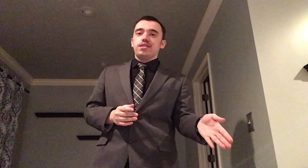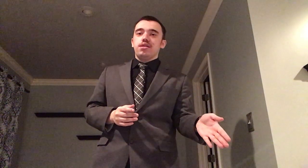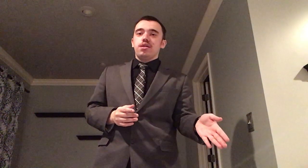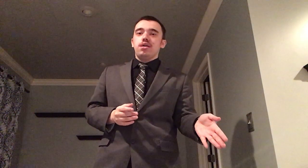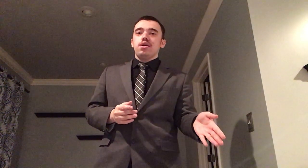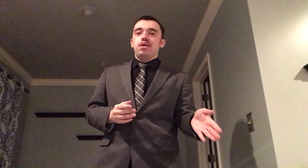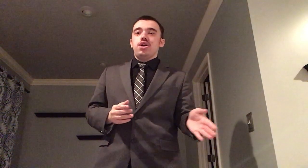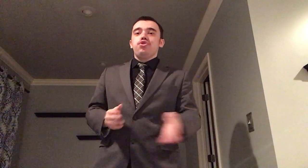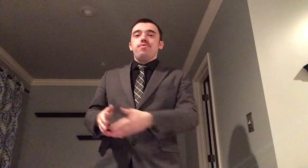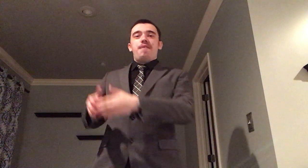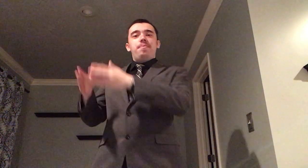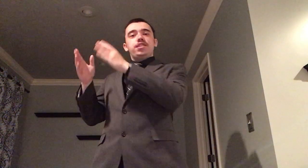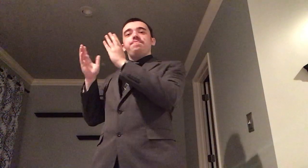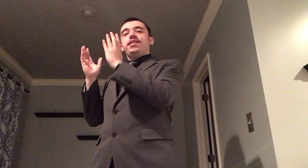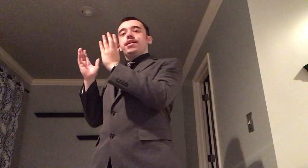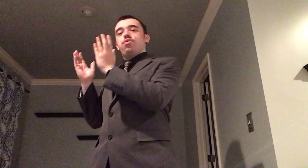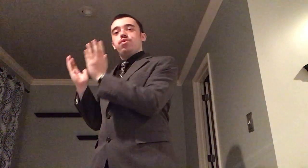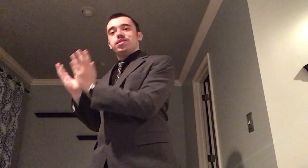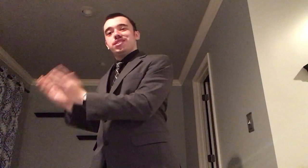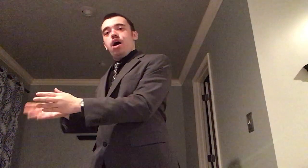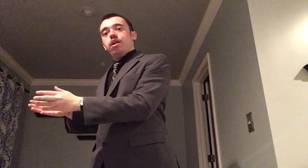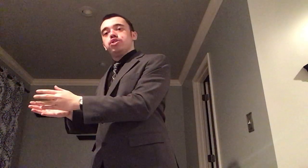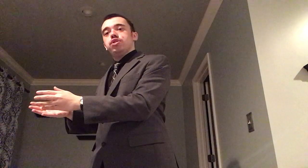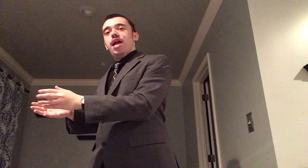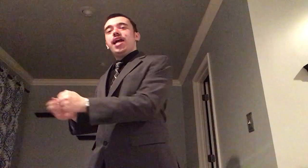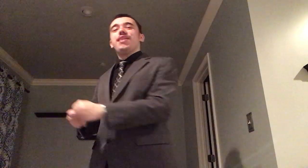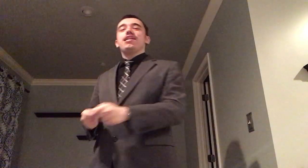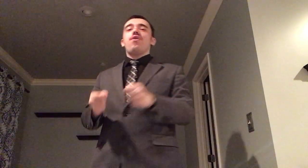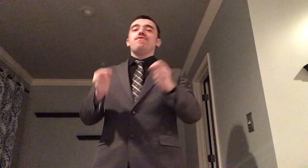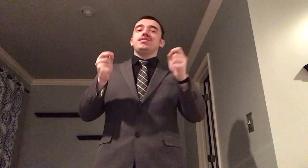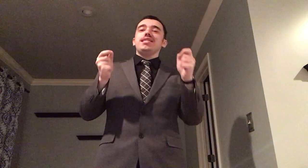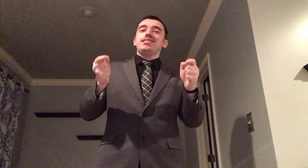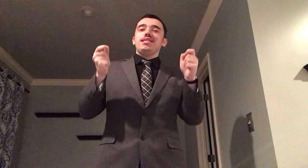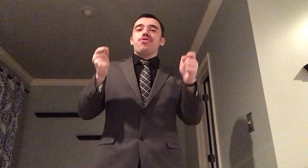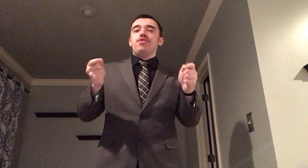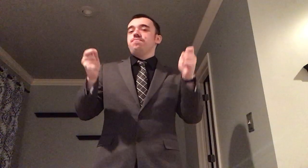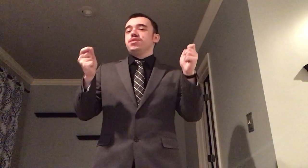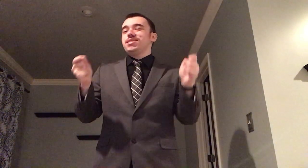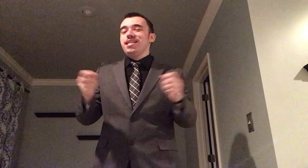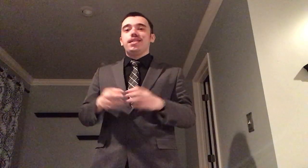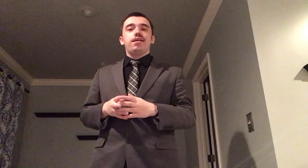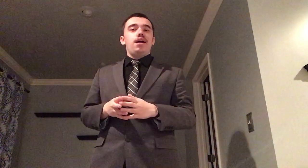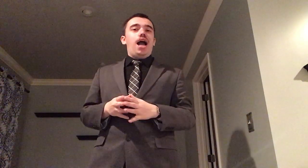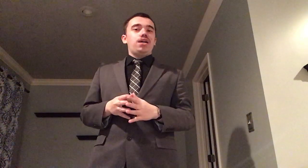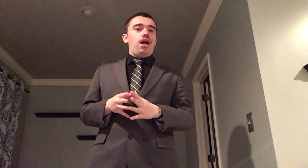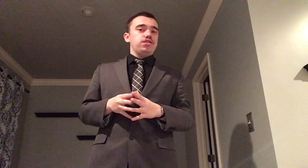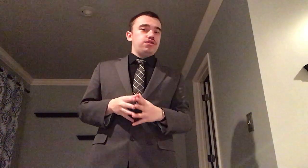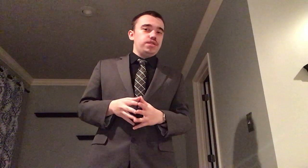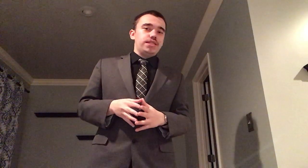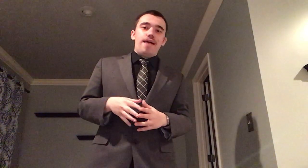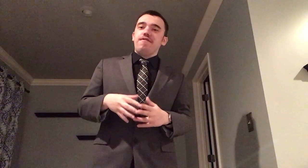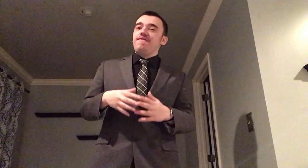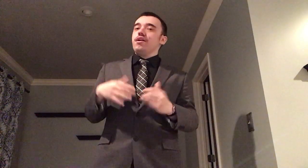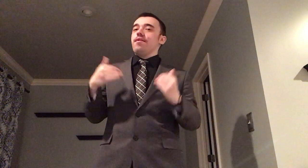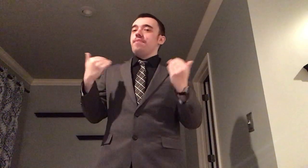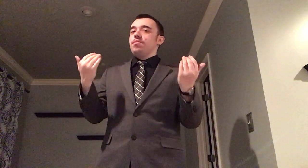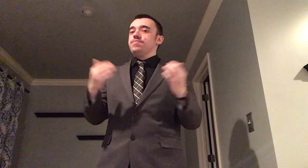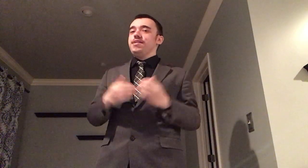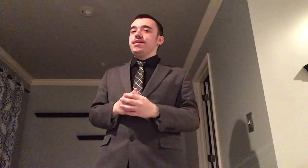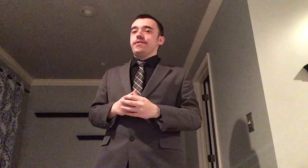to a public speaking course in college and that over 63% of college students have a fear of public speaking